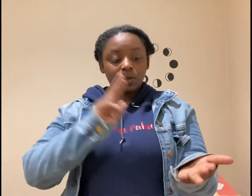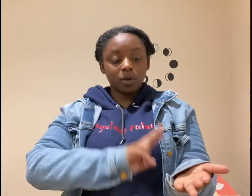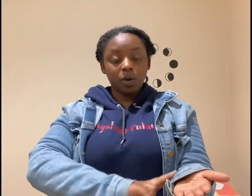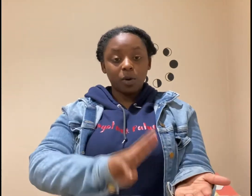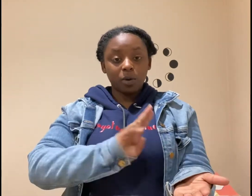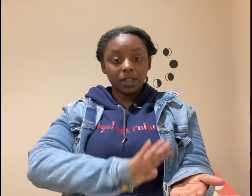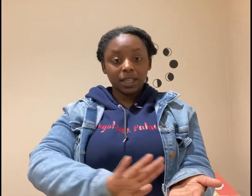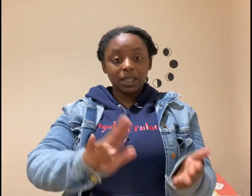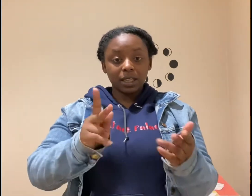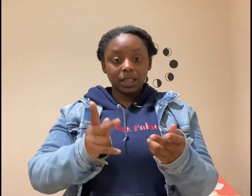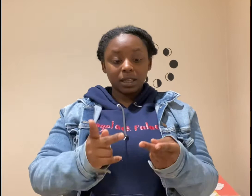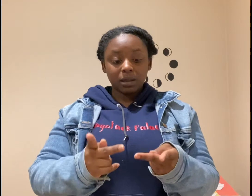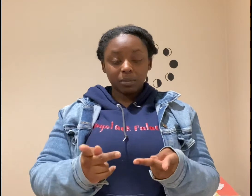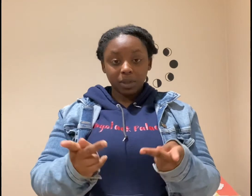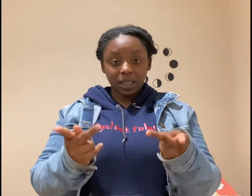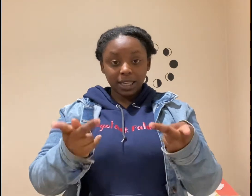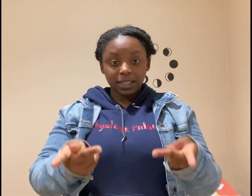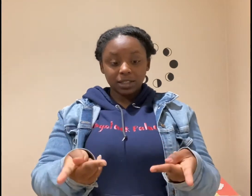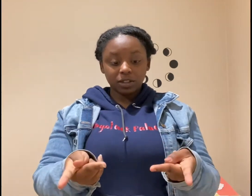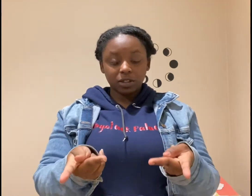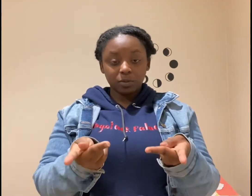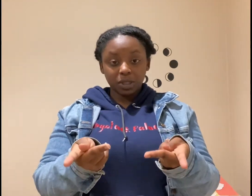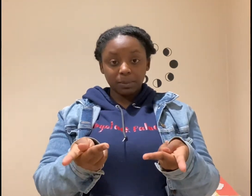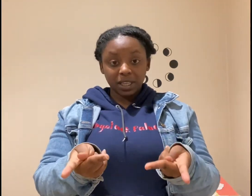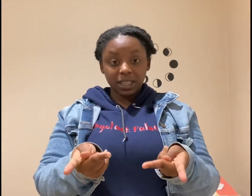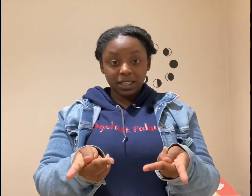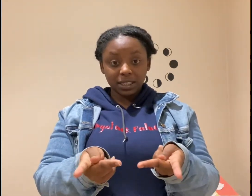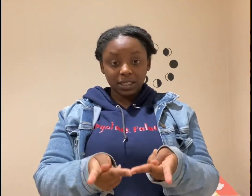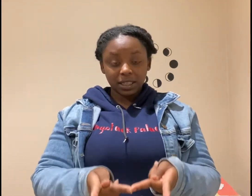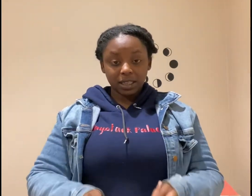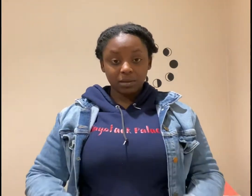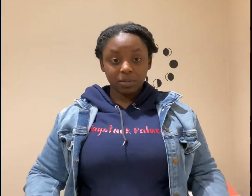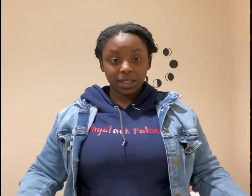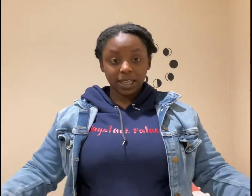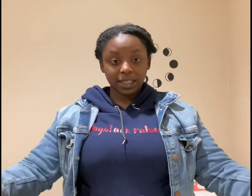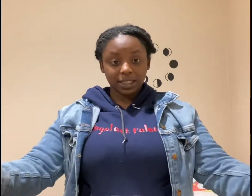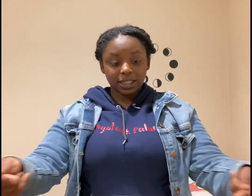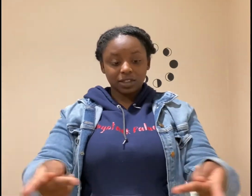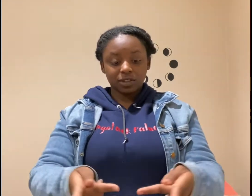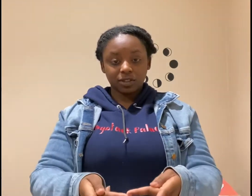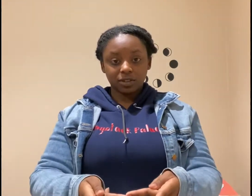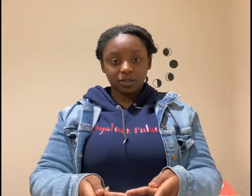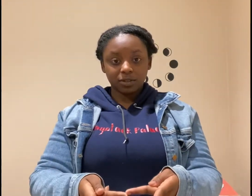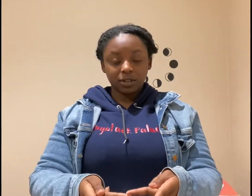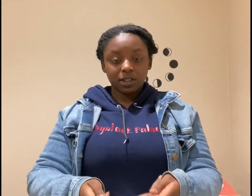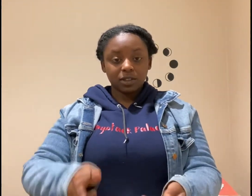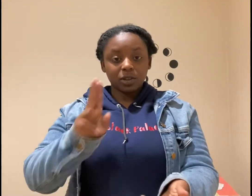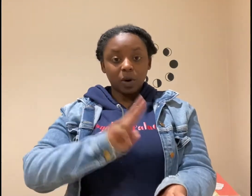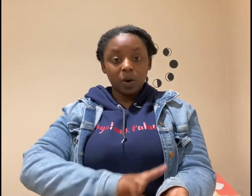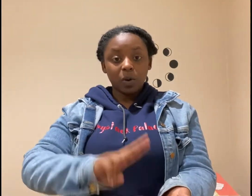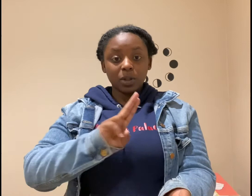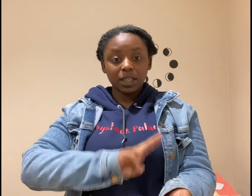holy place. So you do P's, place in a circle. So holy